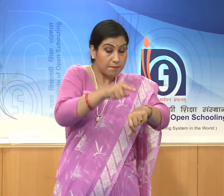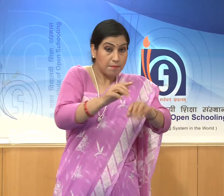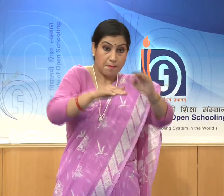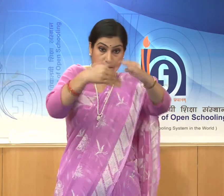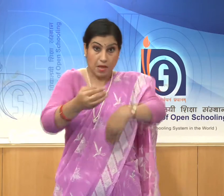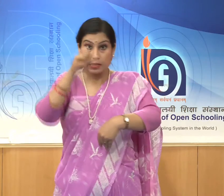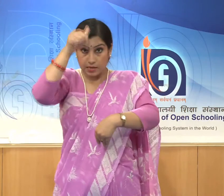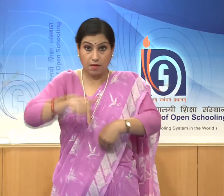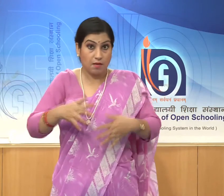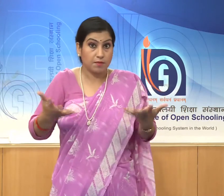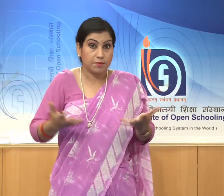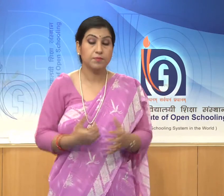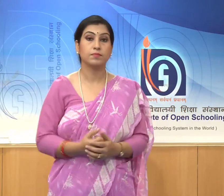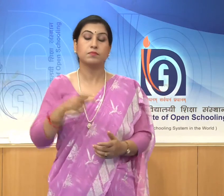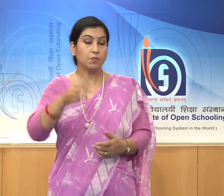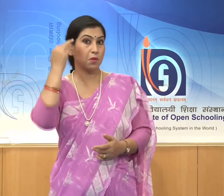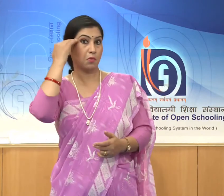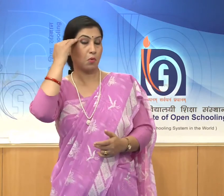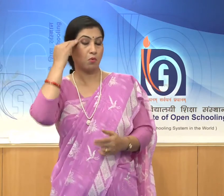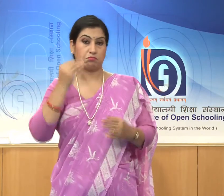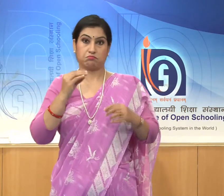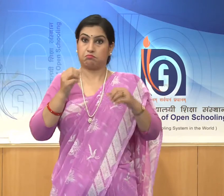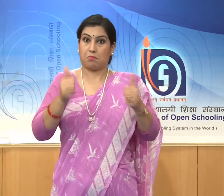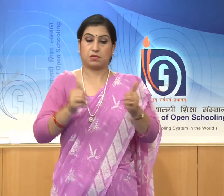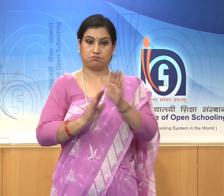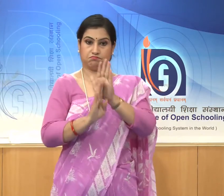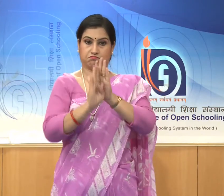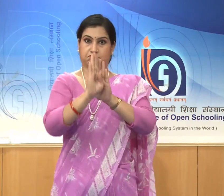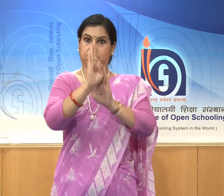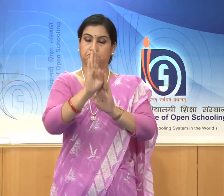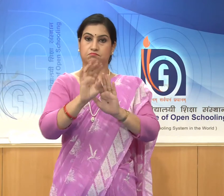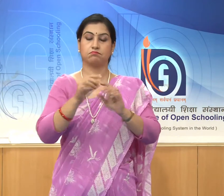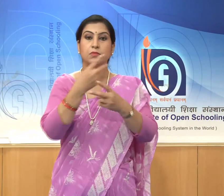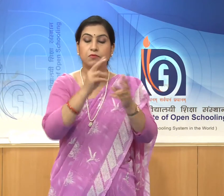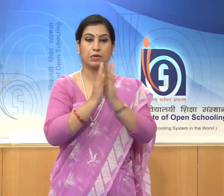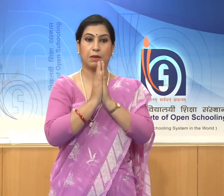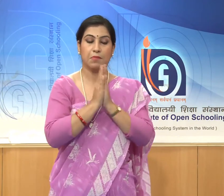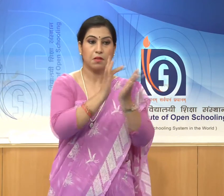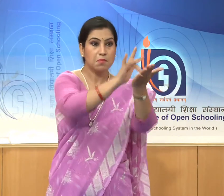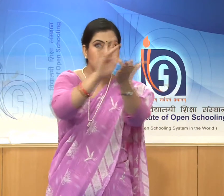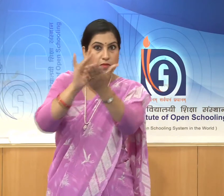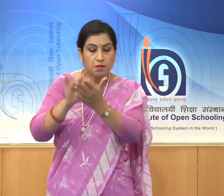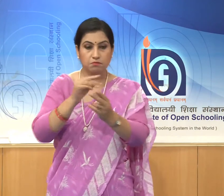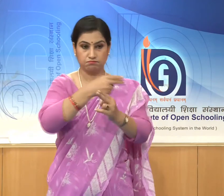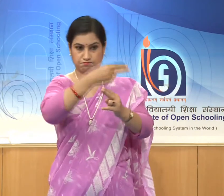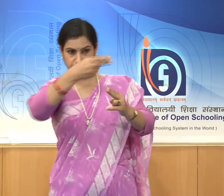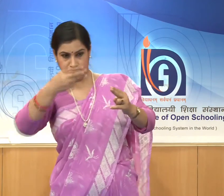is known for the progress in temple architecture and sculpture.